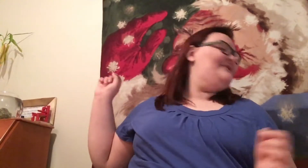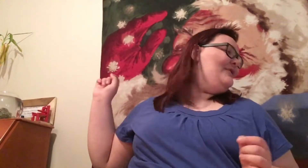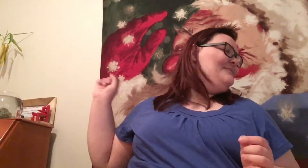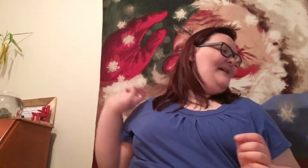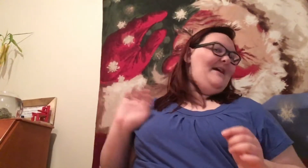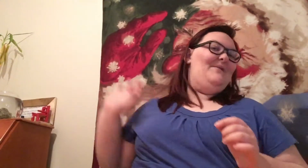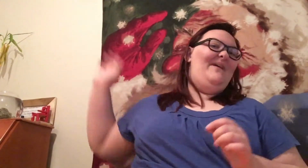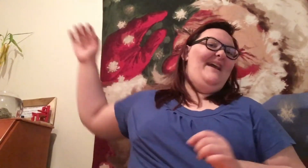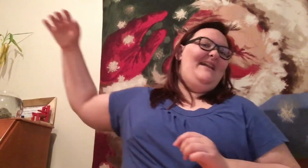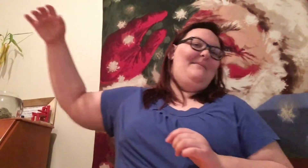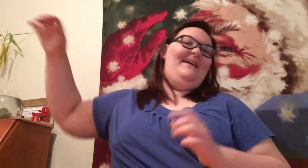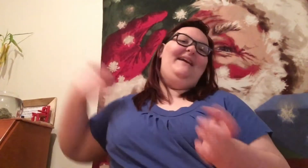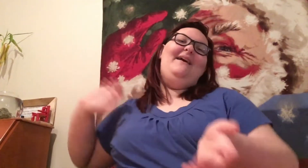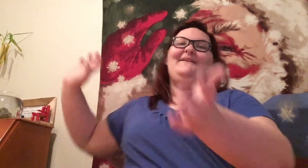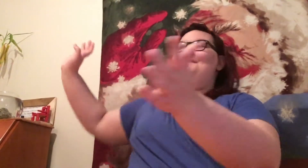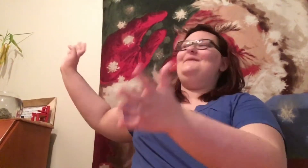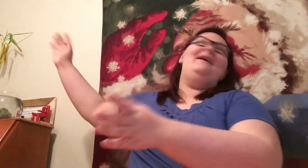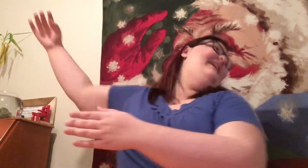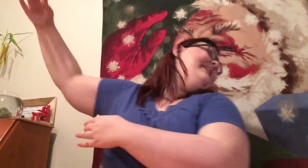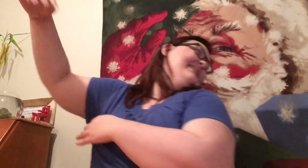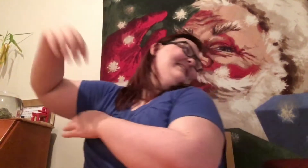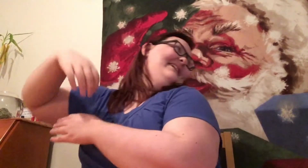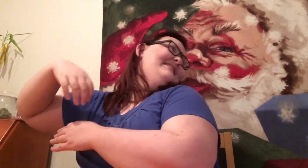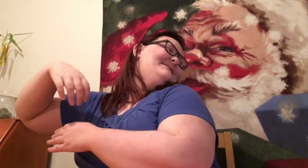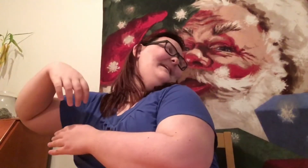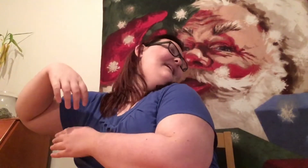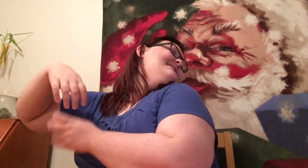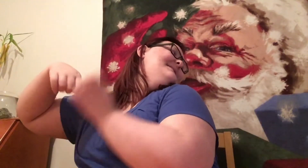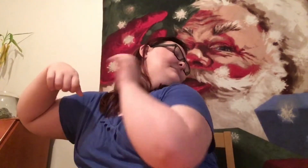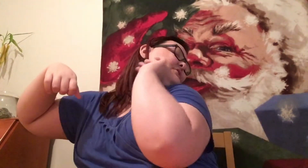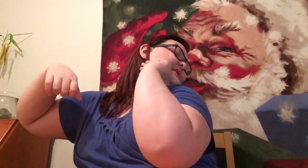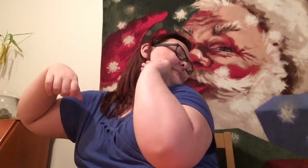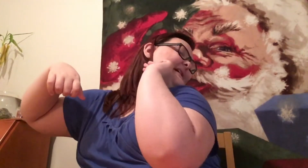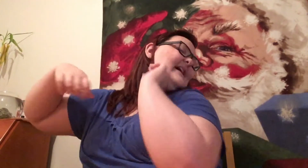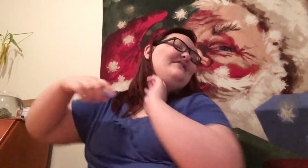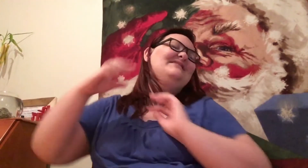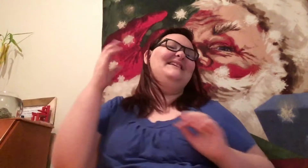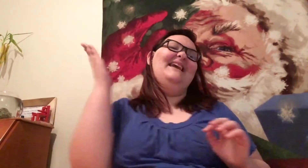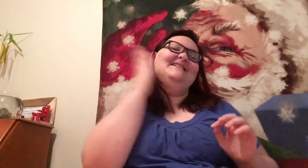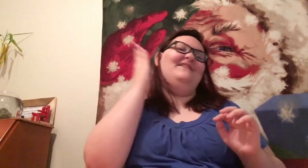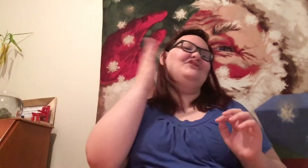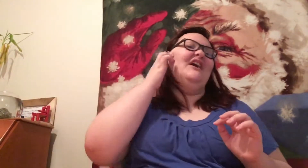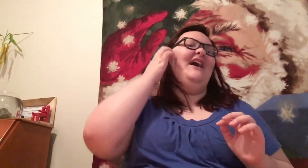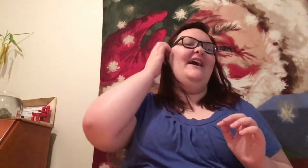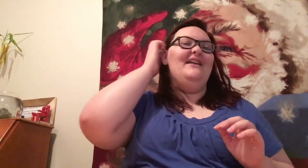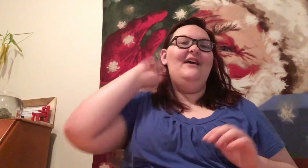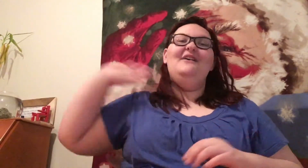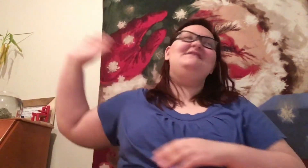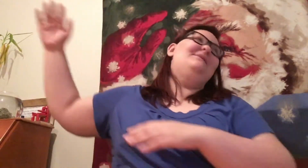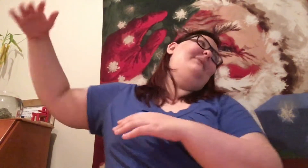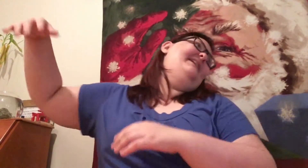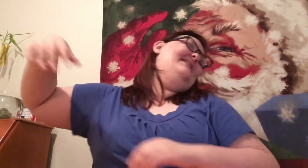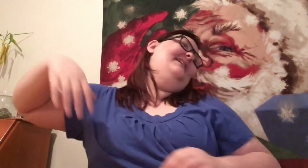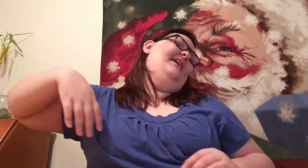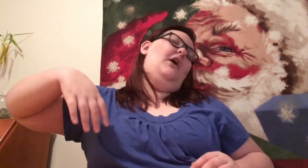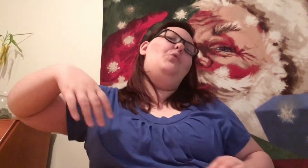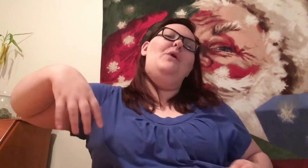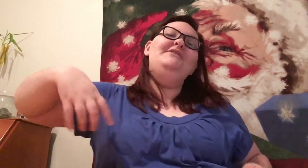I turned my head away. And I'm like, I'll give you a hug. So, I hugged him, turning my head just in case we tried. So, I'm like, a one